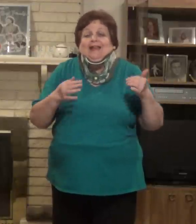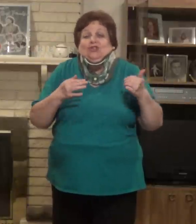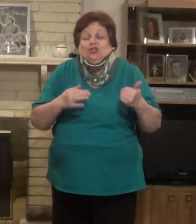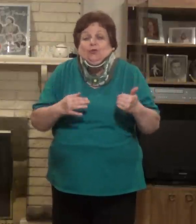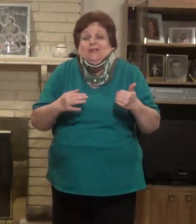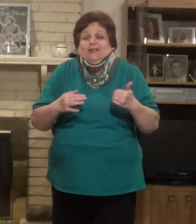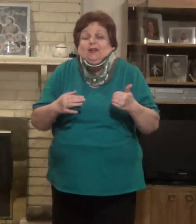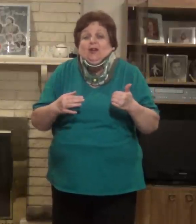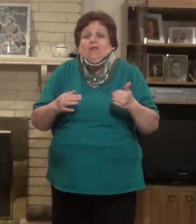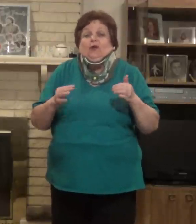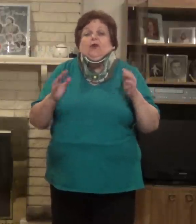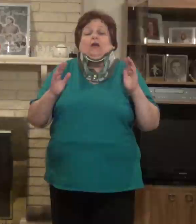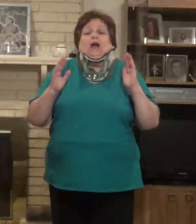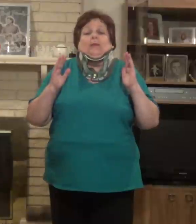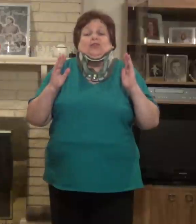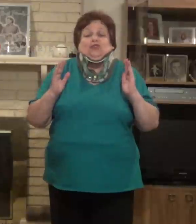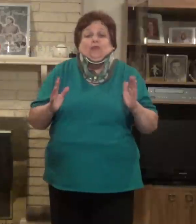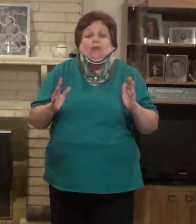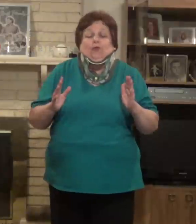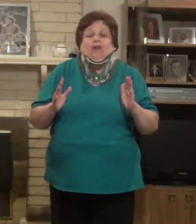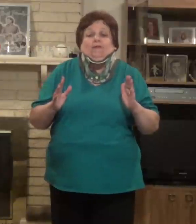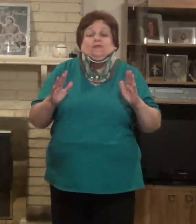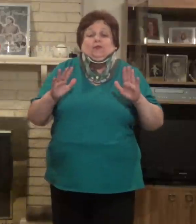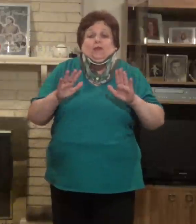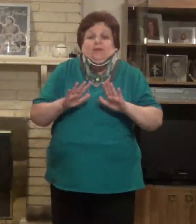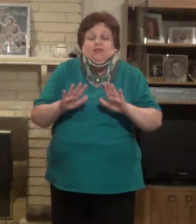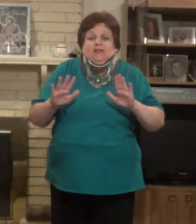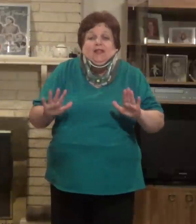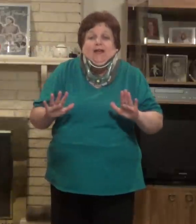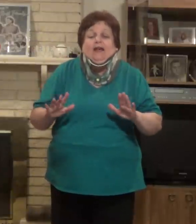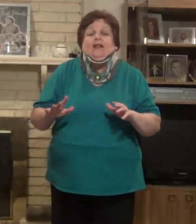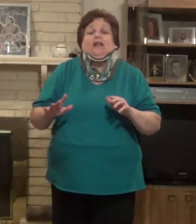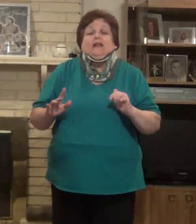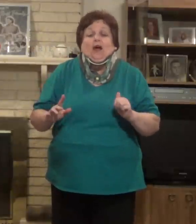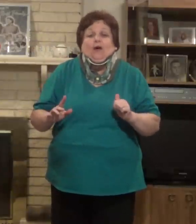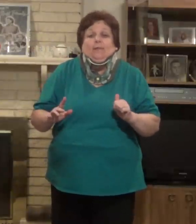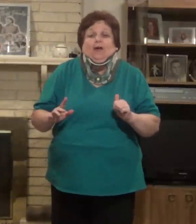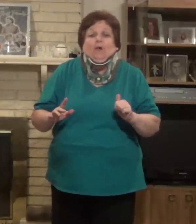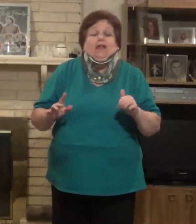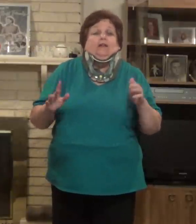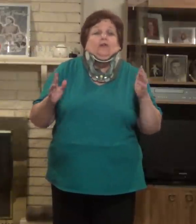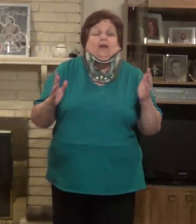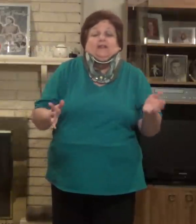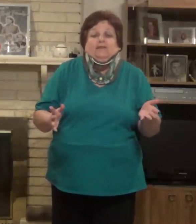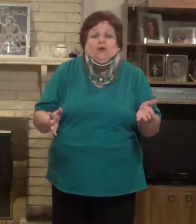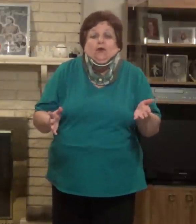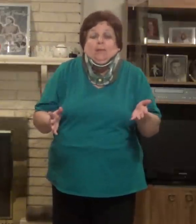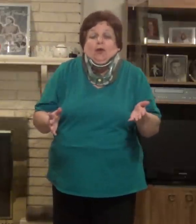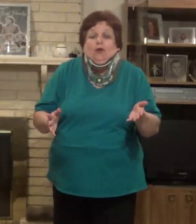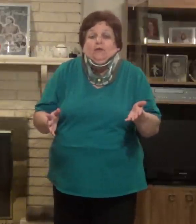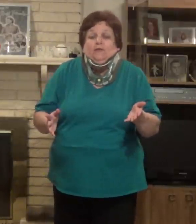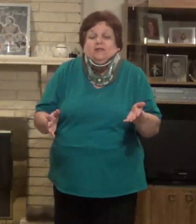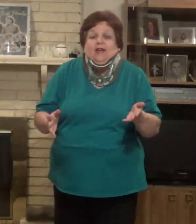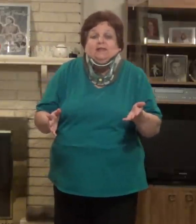insurance didn't cover. I'm extremely grateful. So let me just say that. Now on to my weight. You guys have known I've been all different sizes.